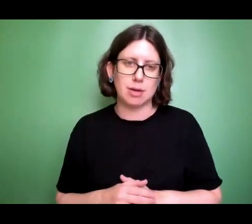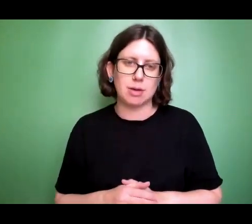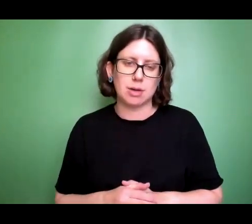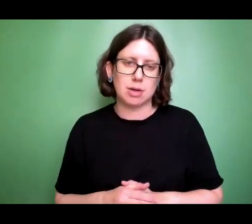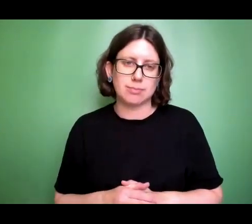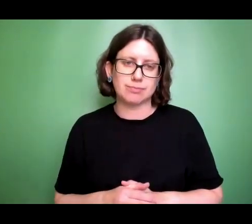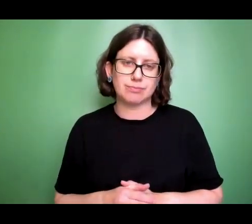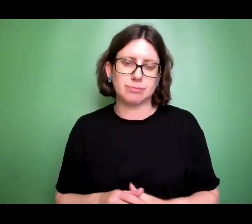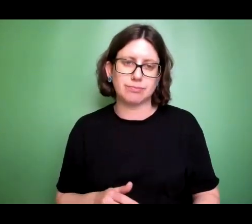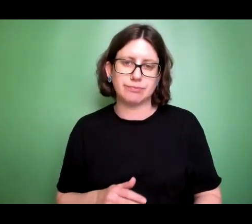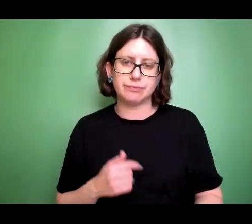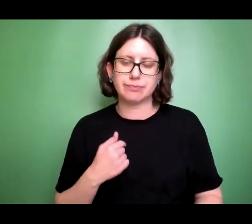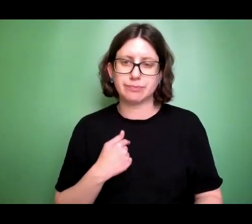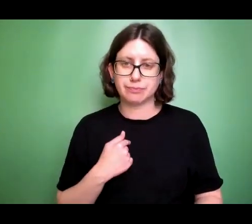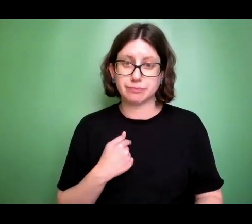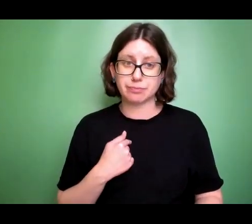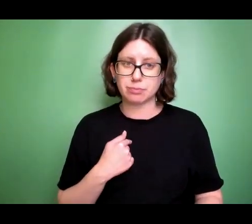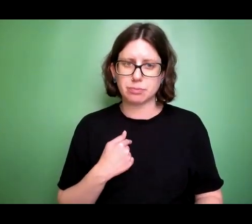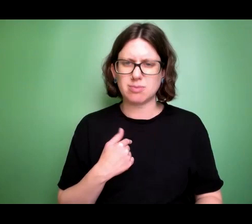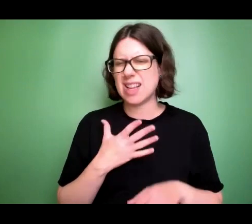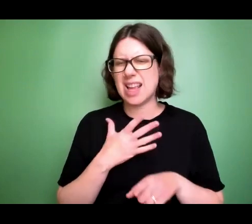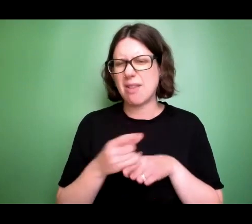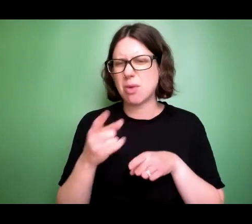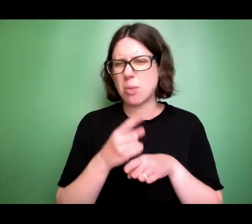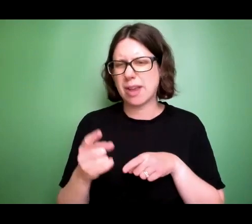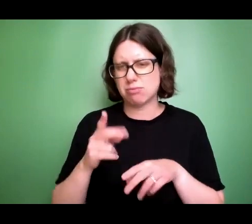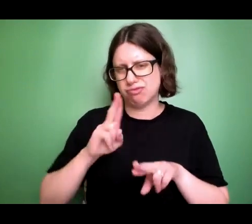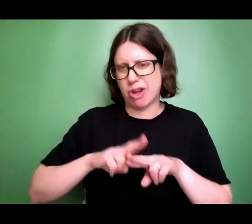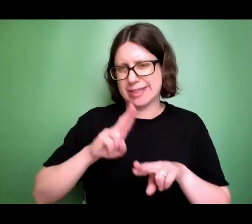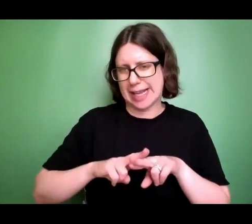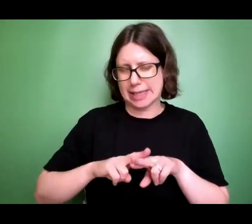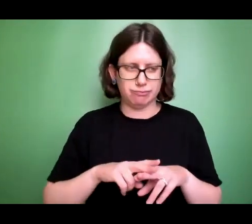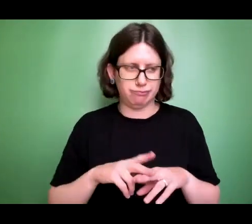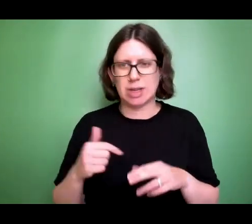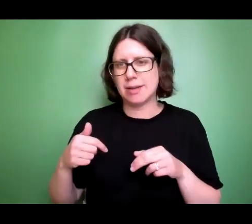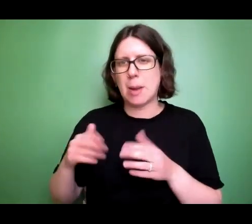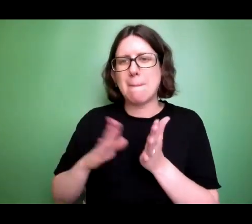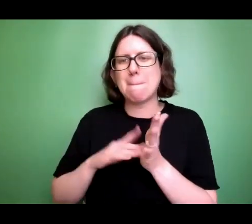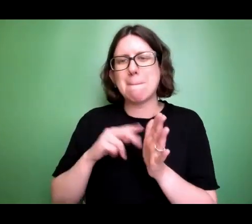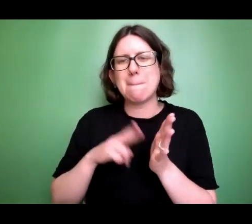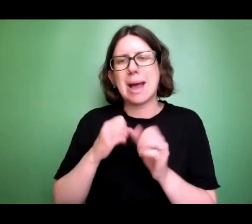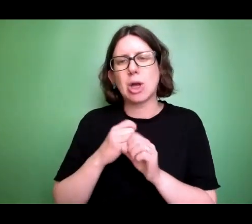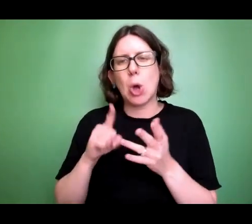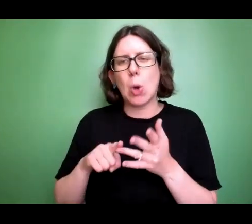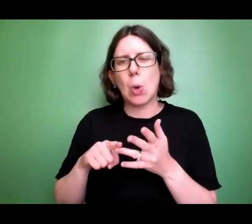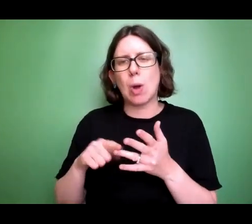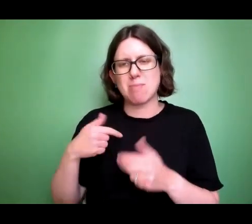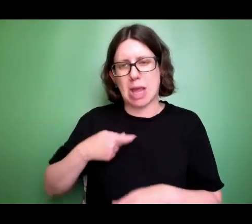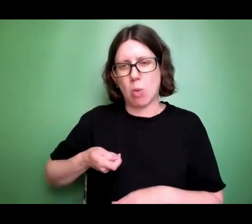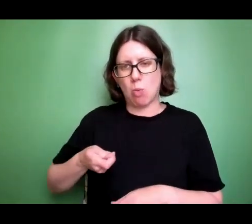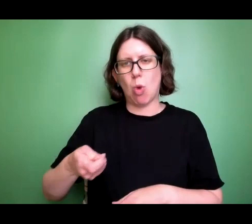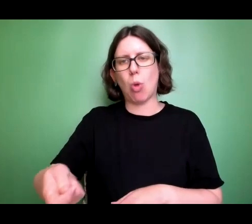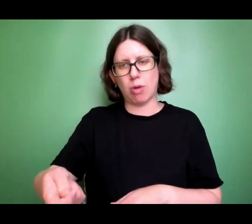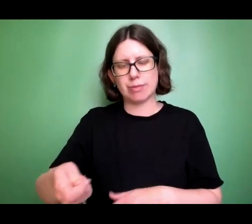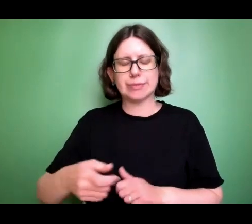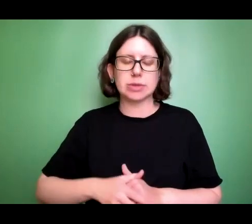On Fridays, I go for a walk with Mango. What she loves to do, she loves to go to High Park. And one of the things she loves to do